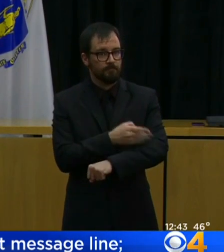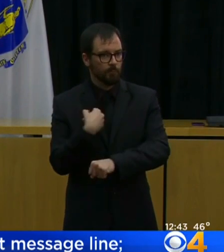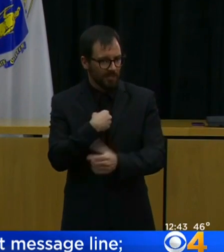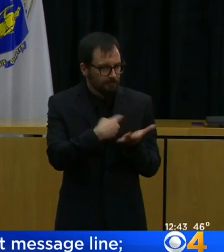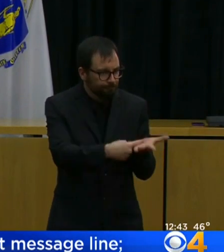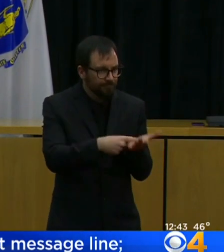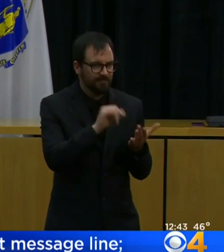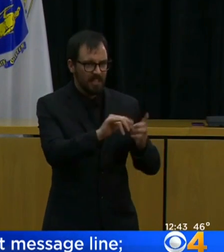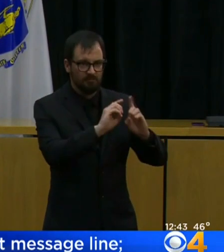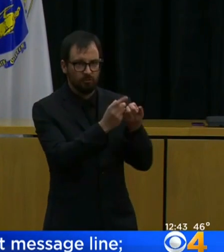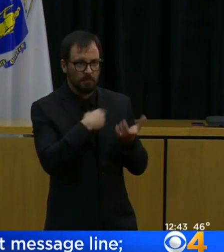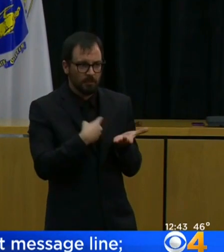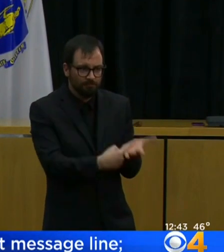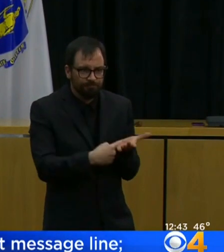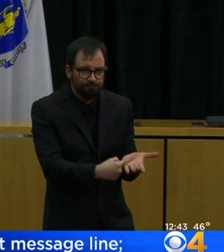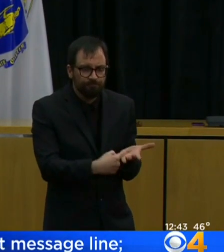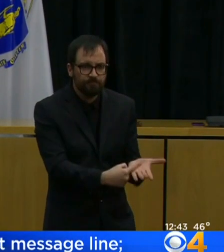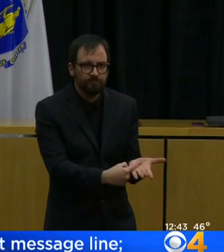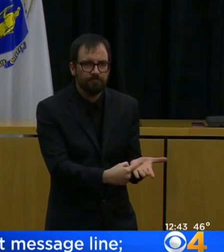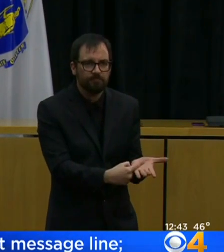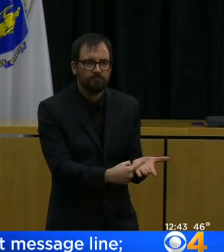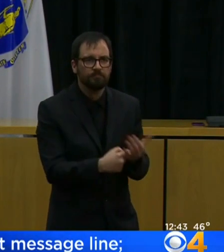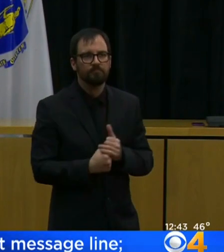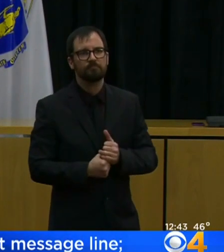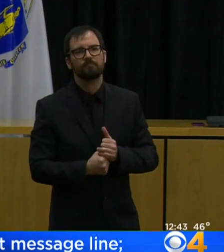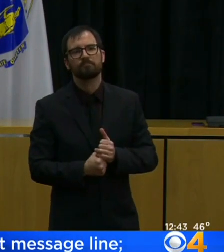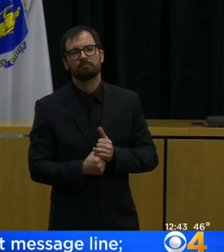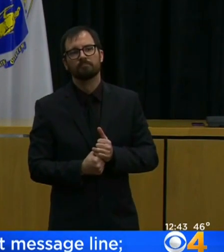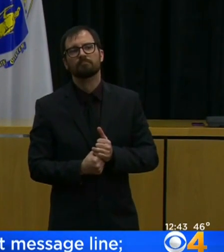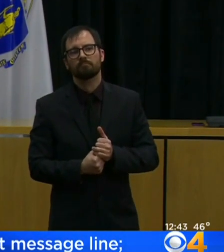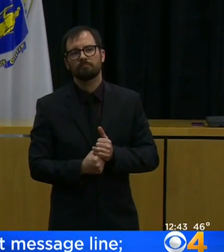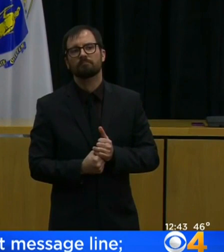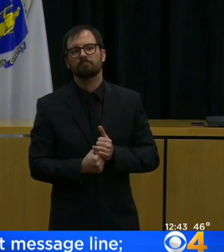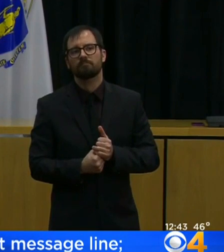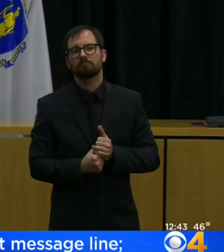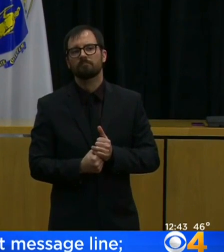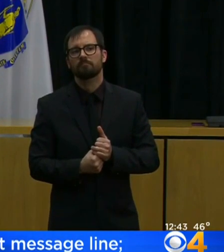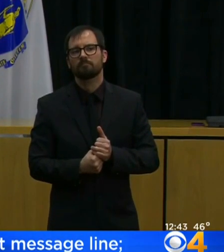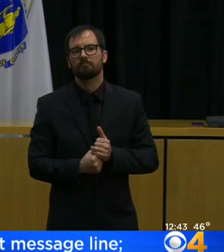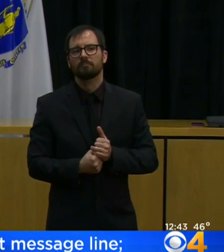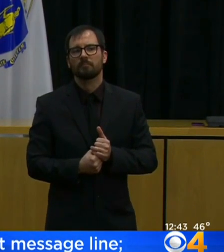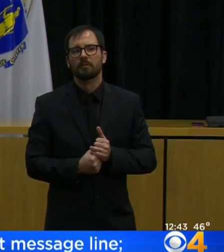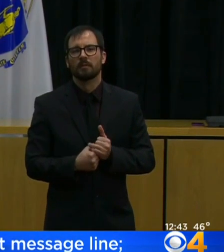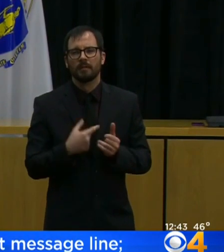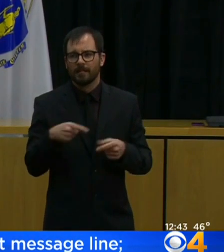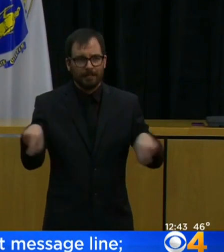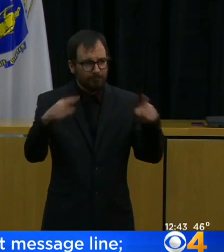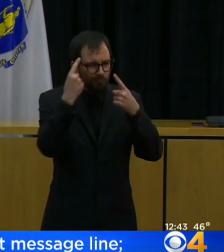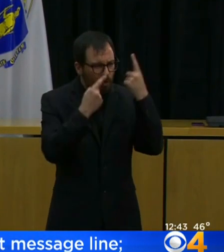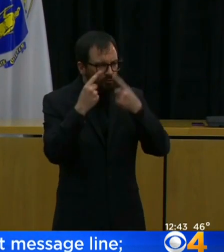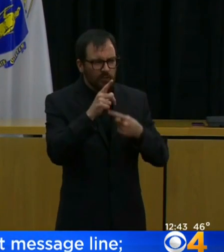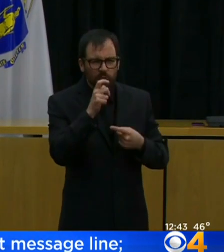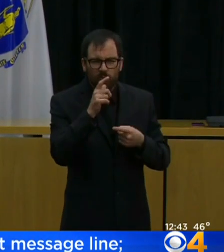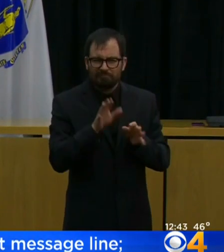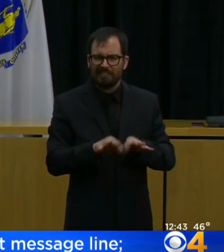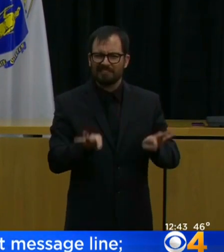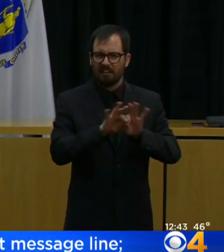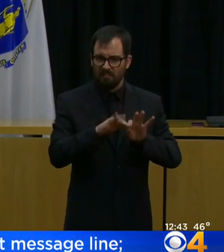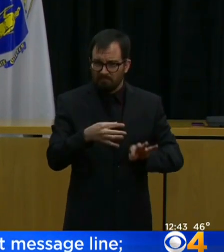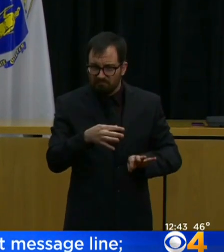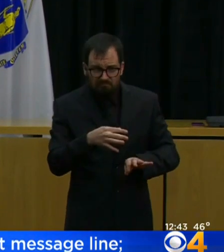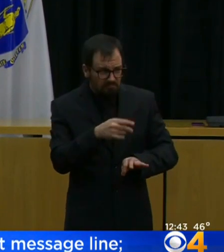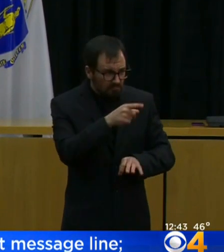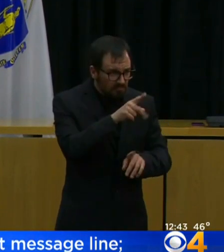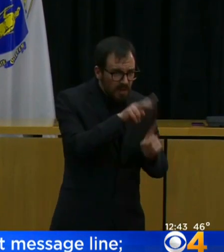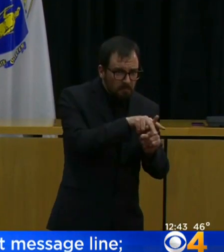-defined and relatively user-friendly list. And if communities have questions about that stuff, they can reach